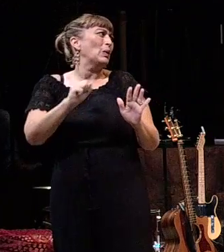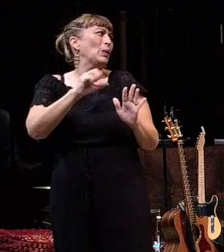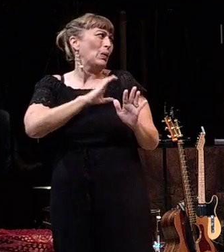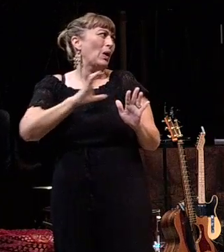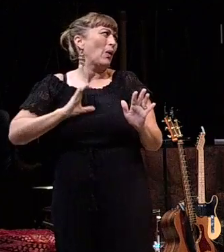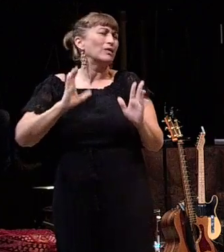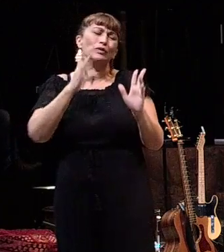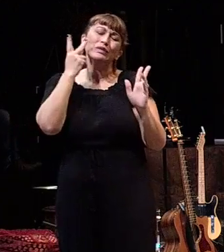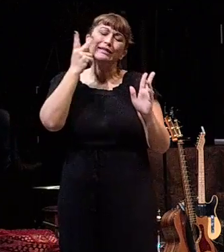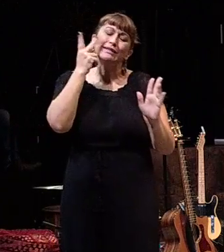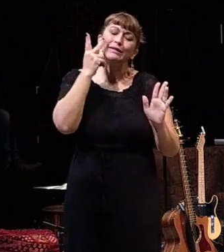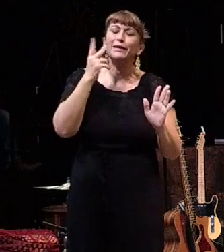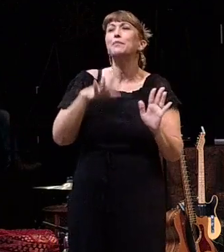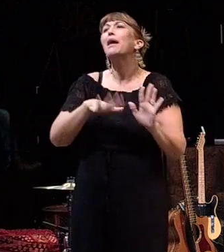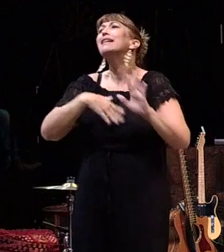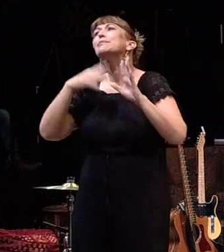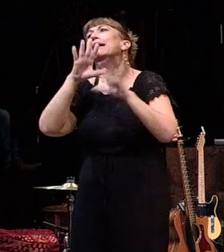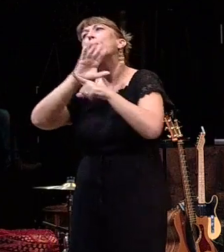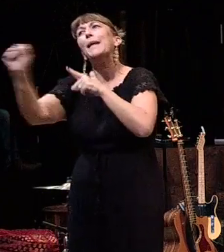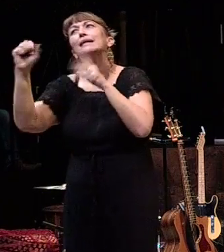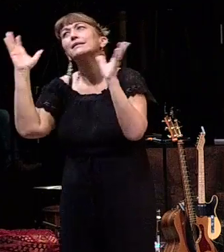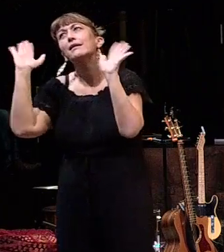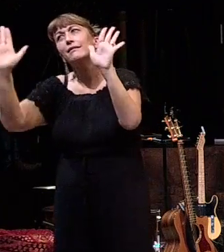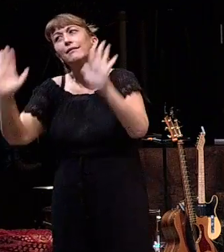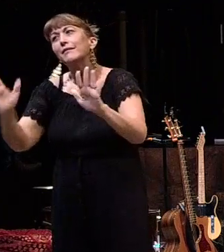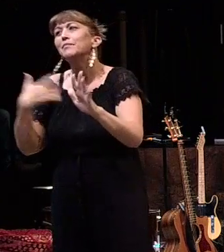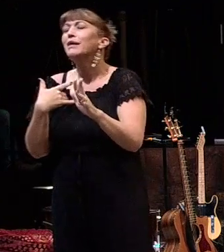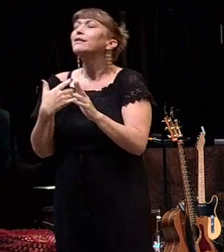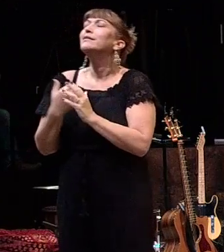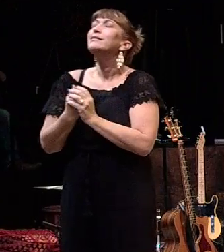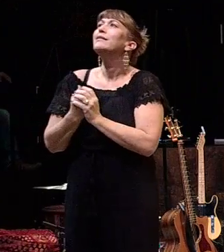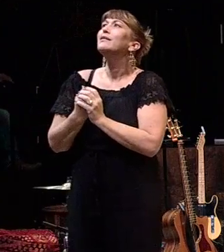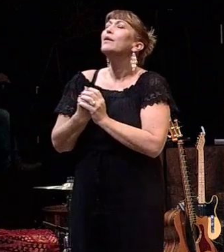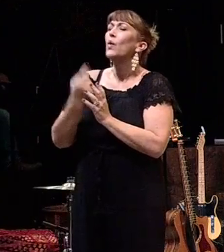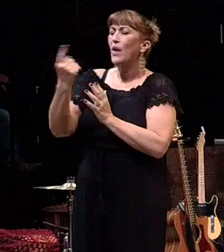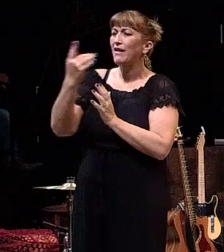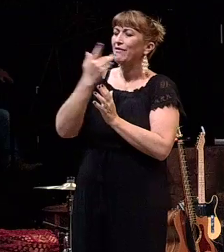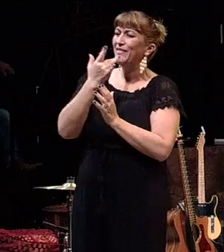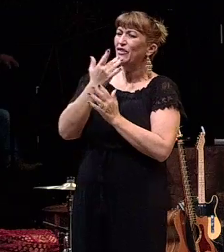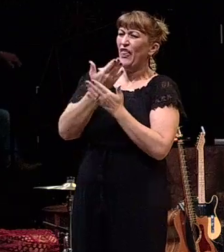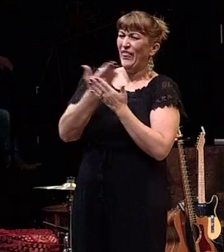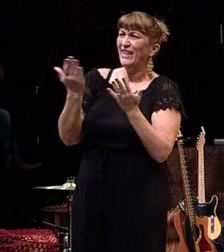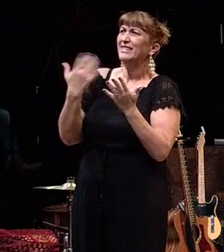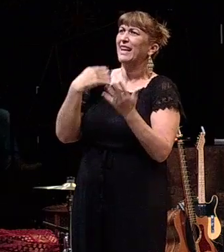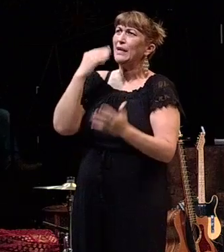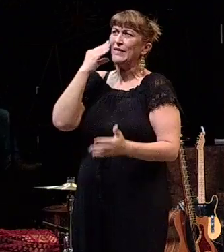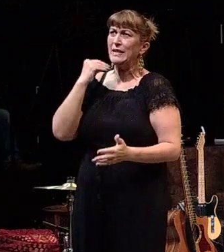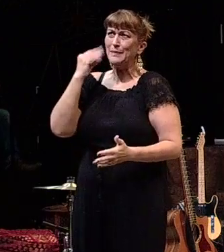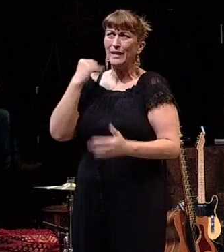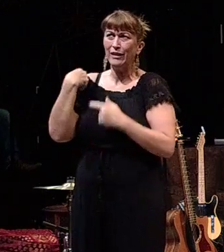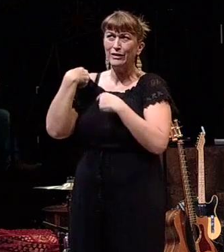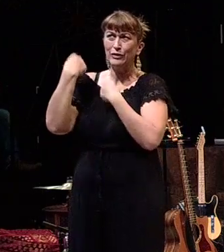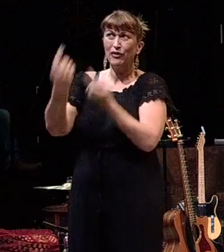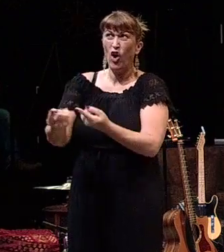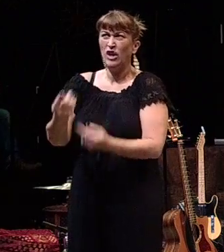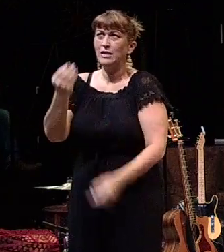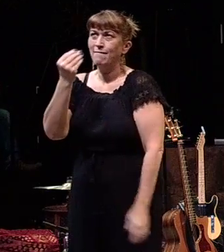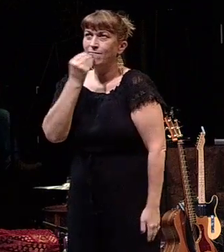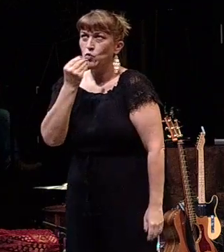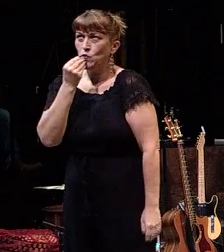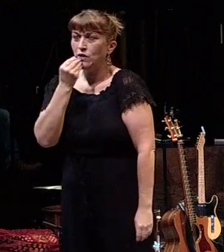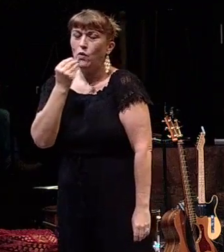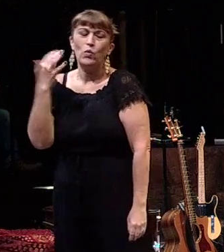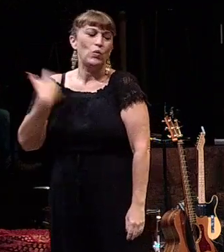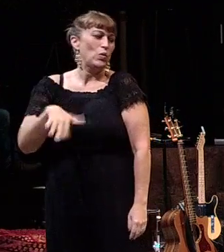Yeah, but it's been amazing. And honestly, one of the favorite things I've been able to experience so far is the food.